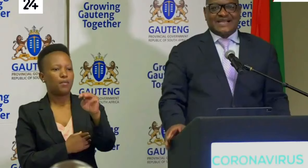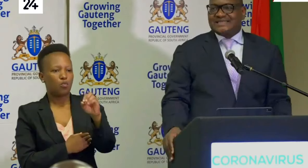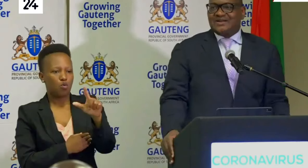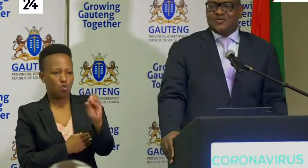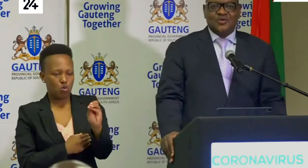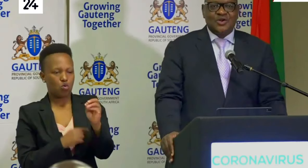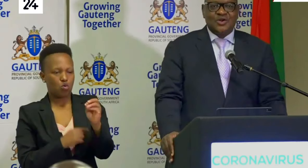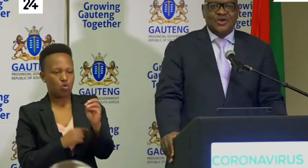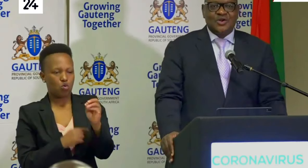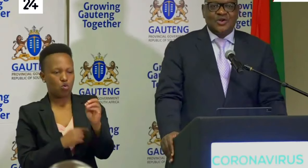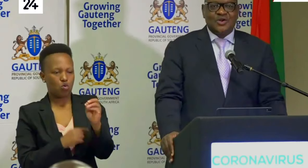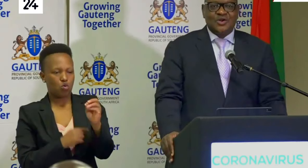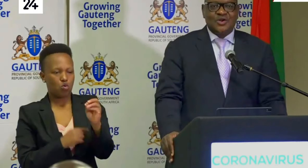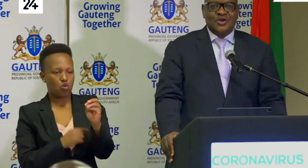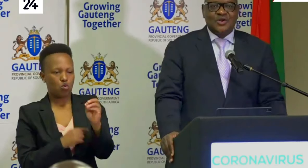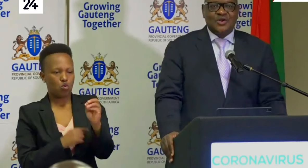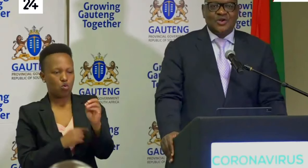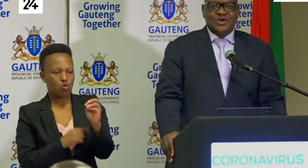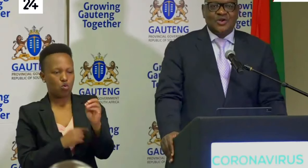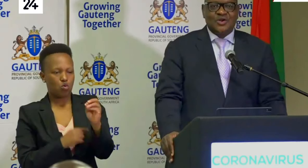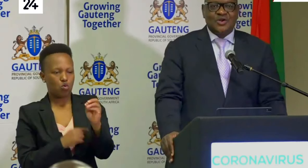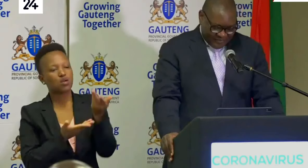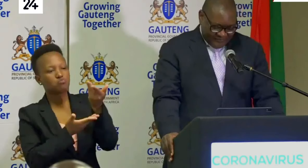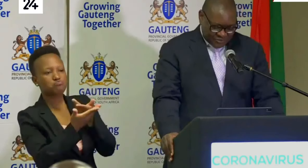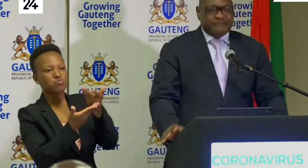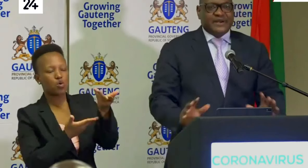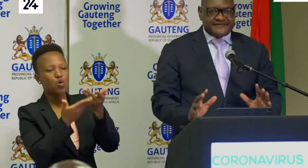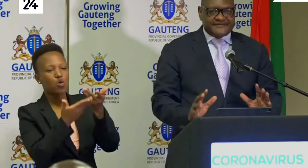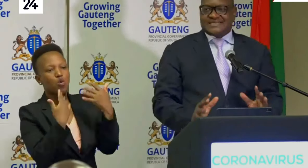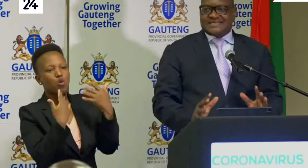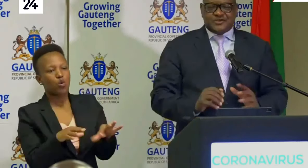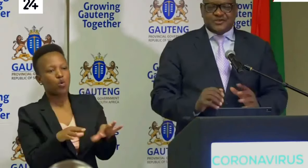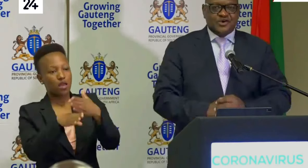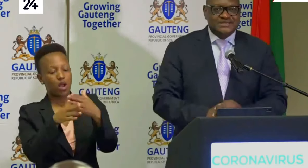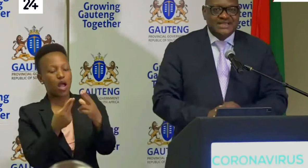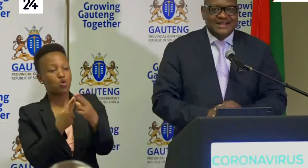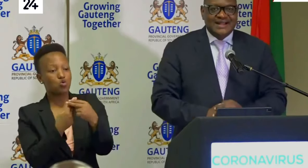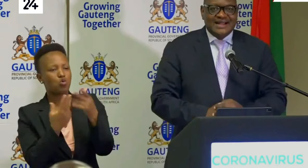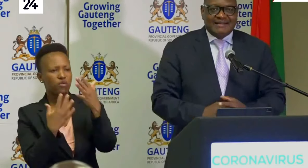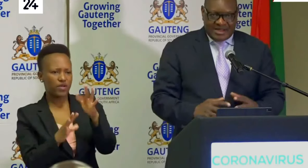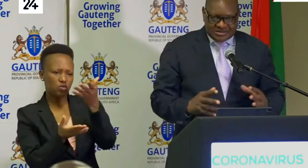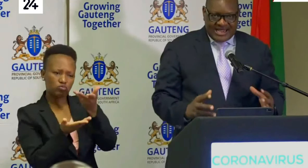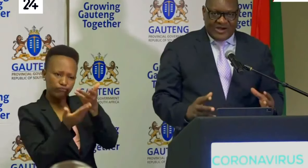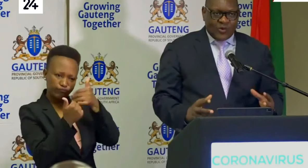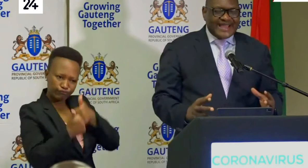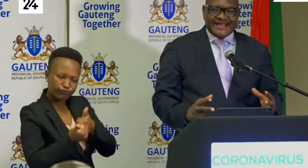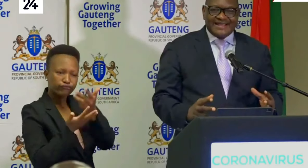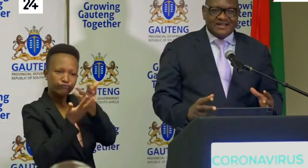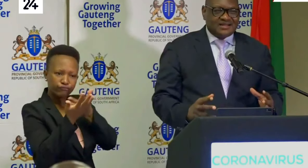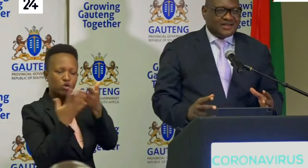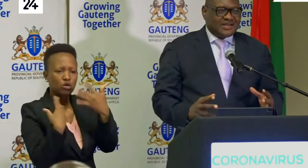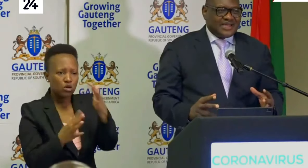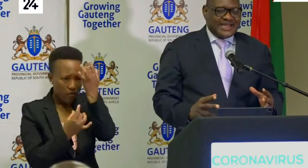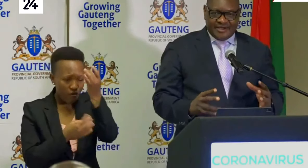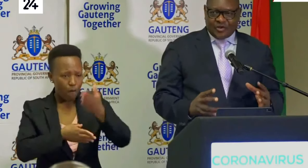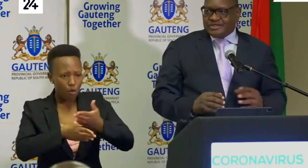executive council who lives with the trade unions in our province. We have briefed the trade unions about our work,